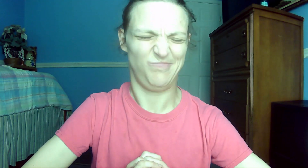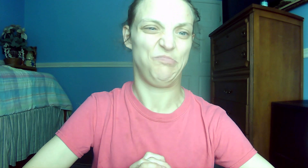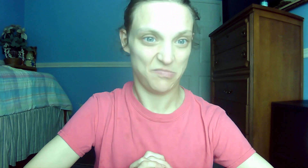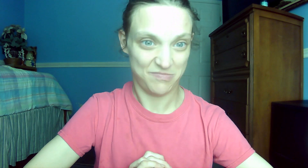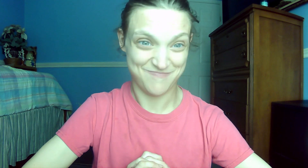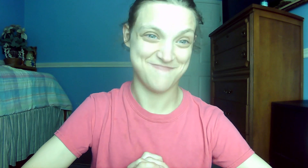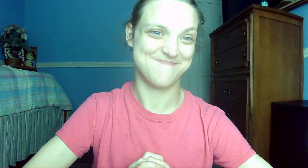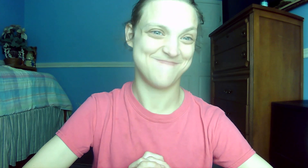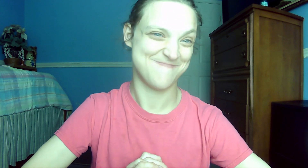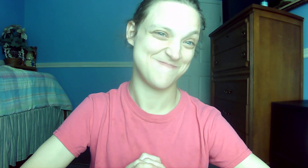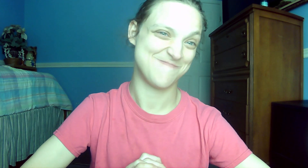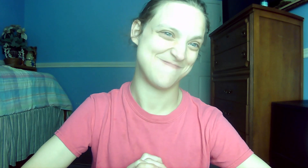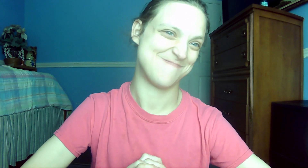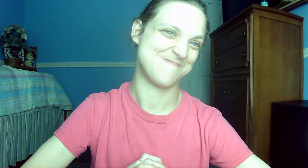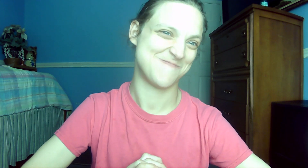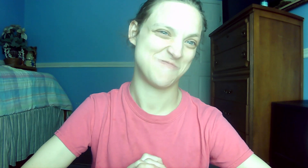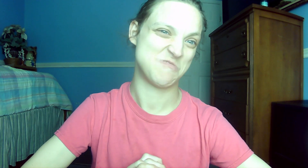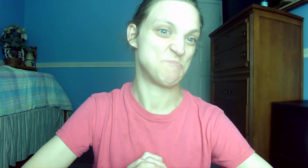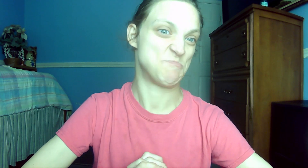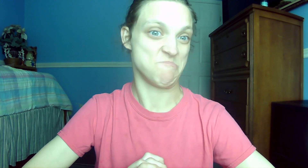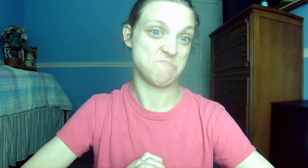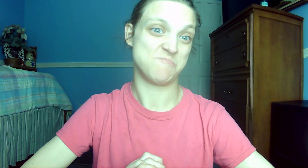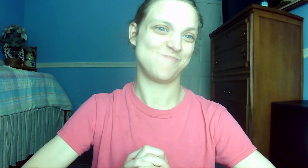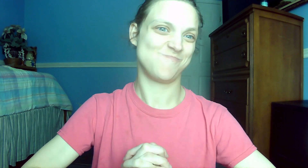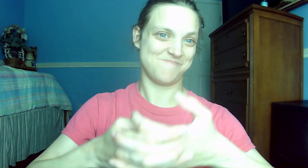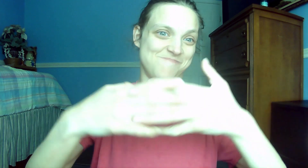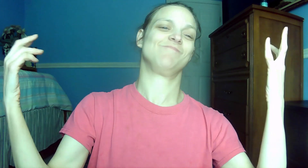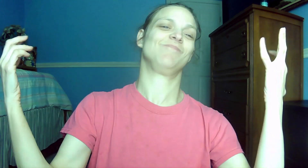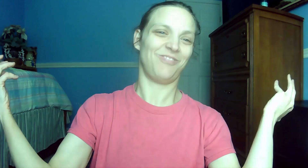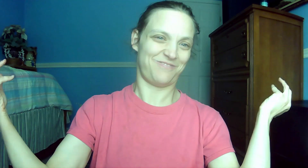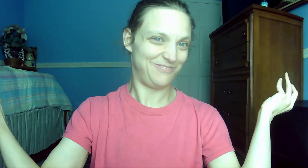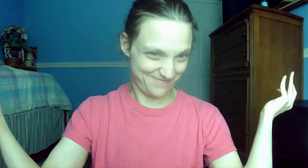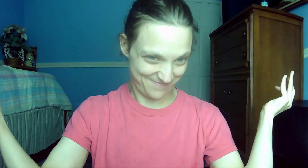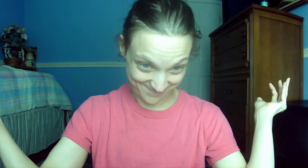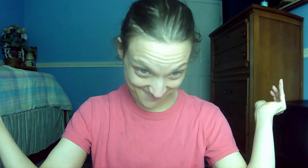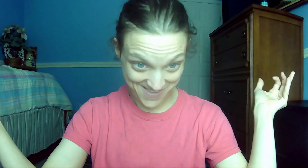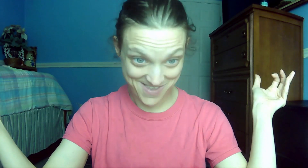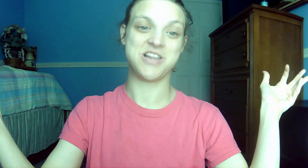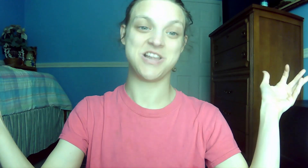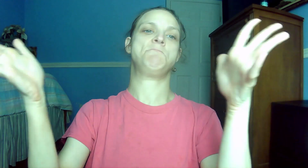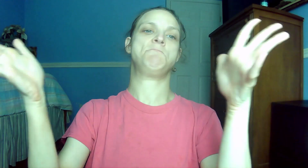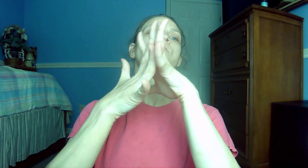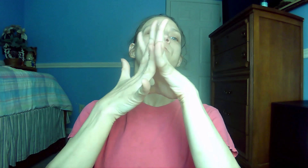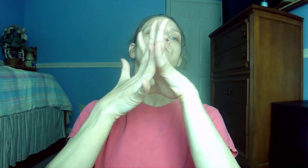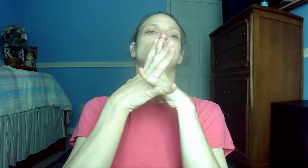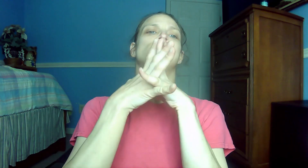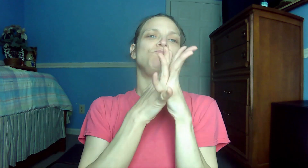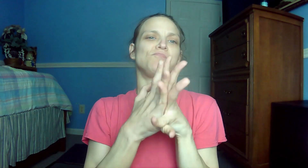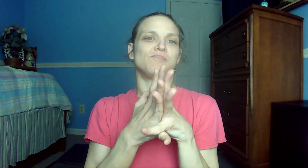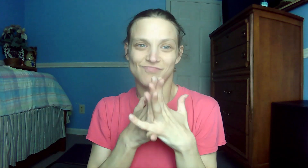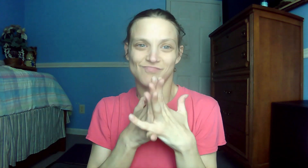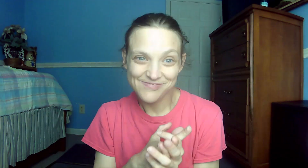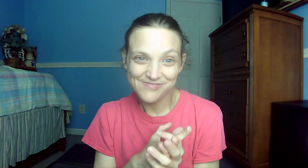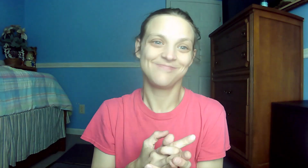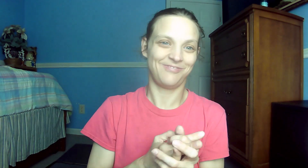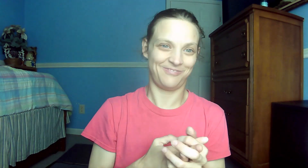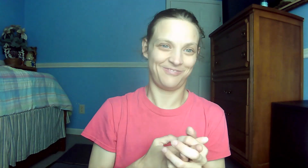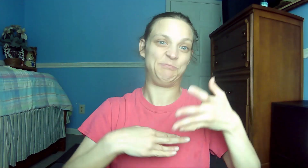1 John 1.9 If we confess our sins, he is faithful and just, and will forgive us our sins and purify us from